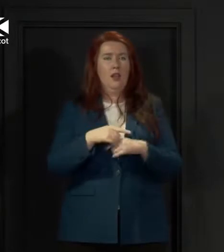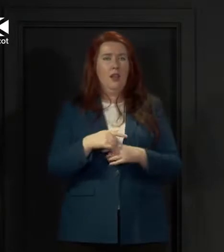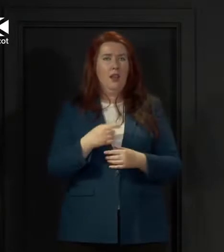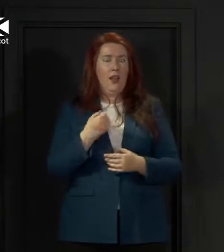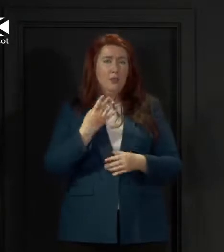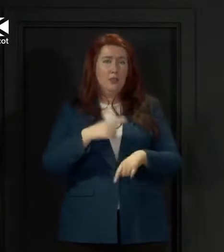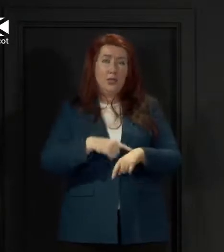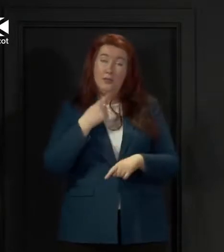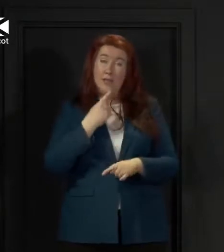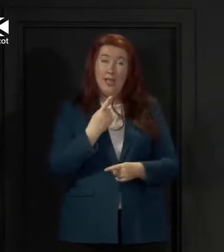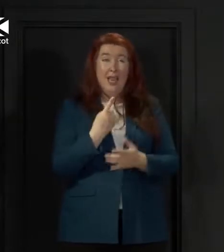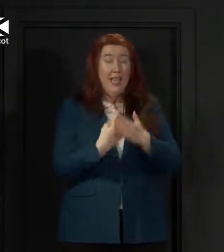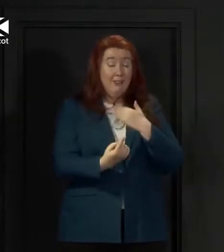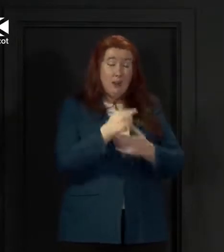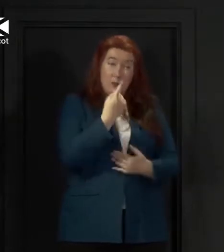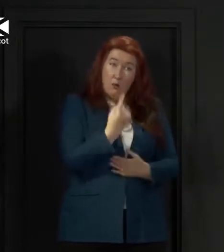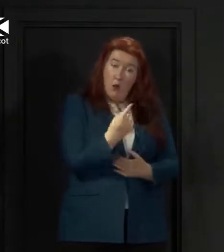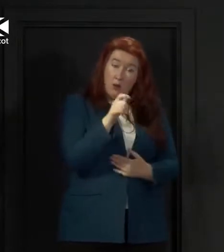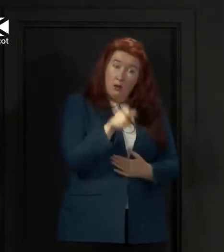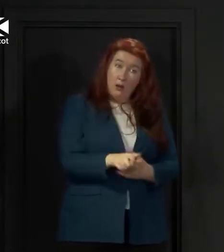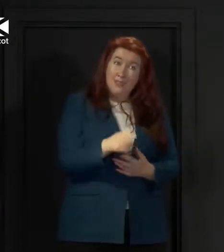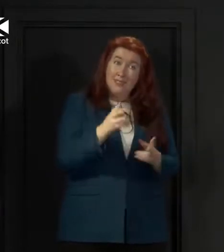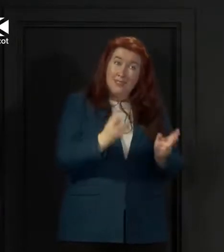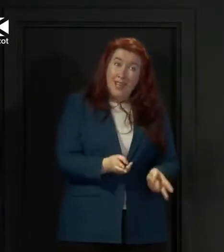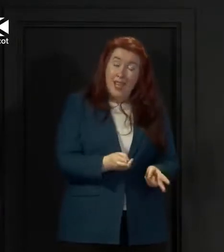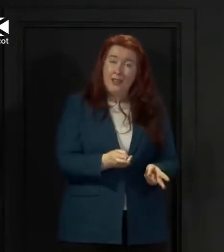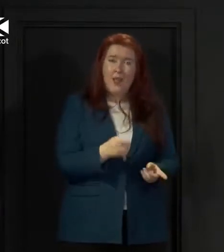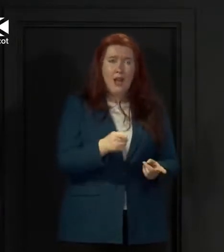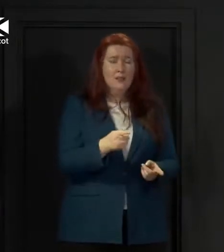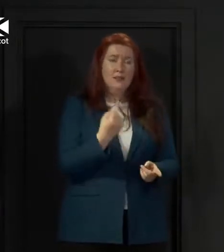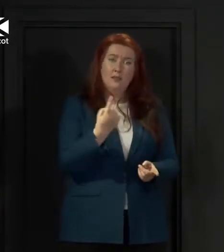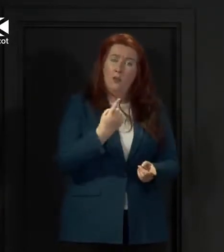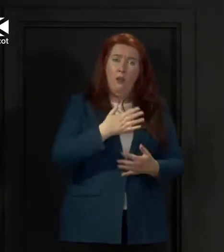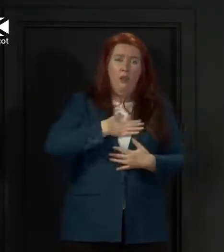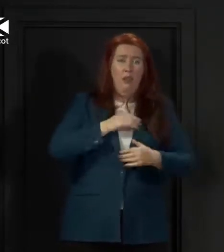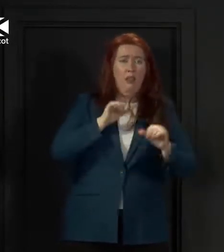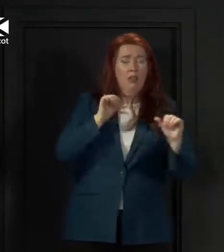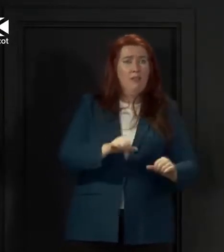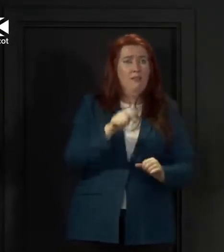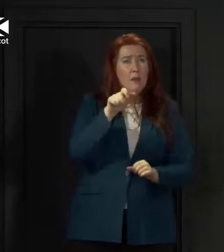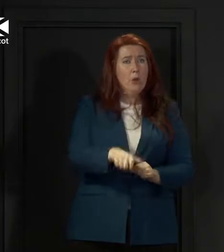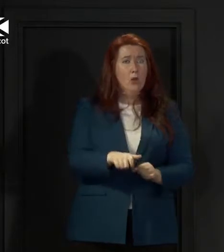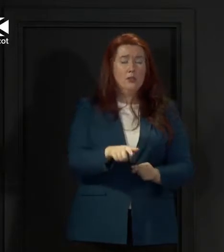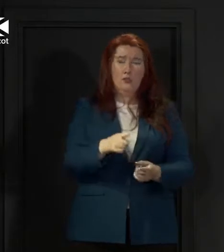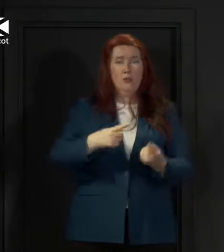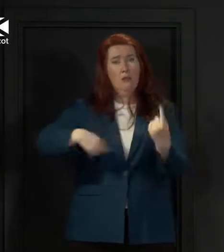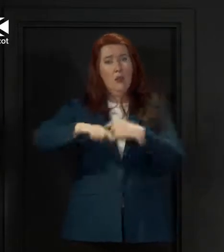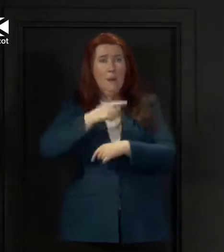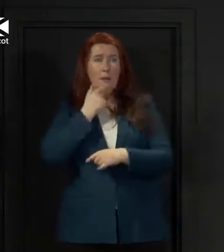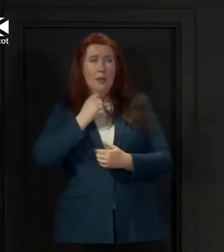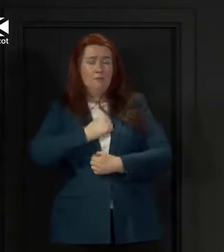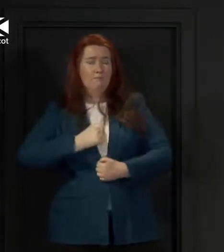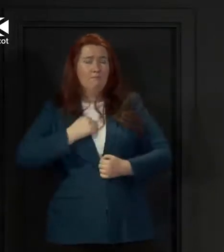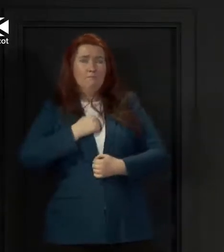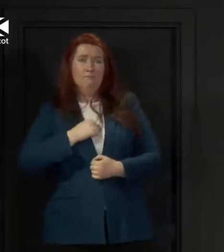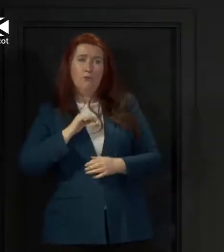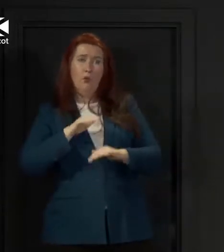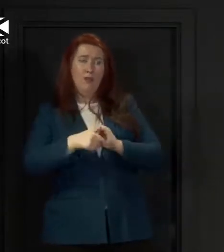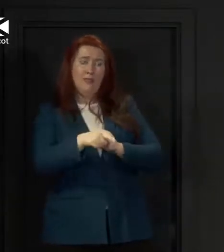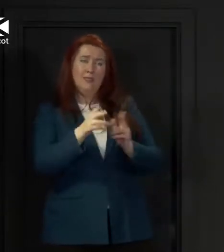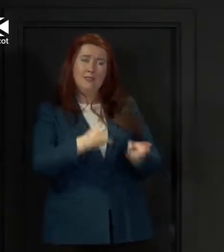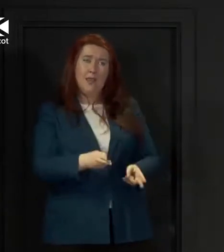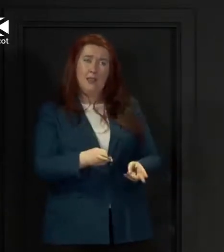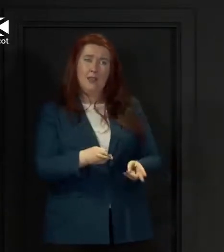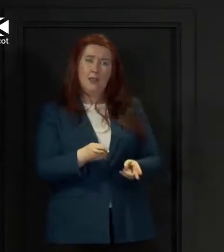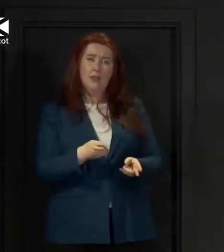every single one of those deaths is a loved one lost and that people are grieving and the whole issue